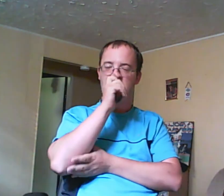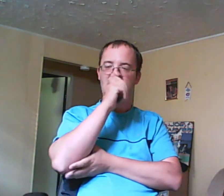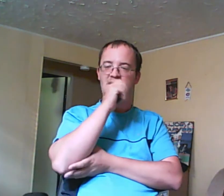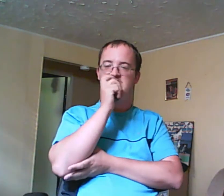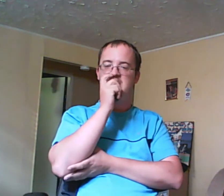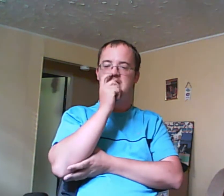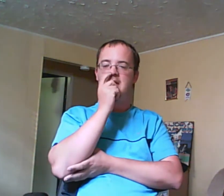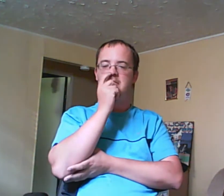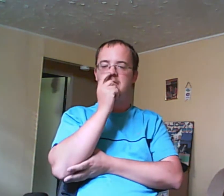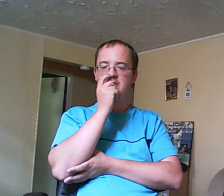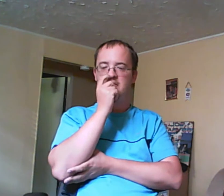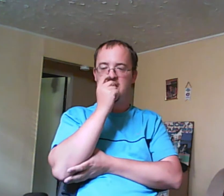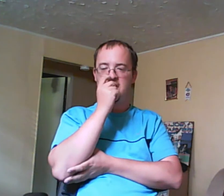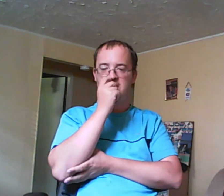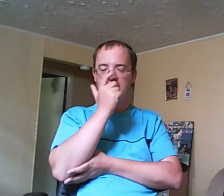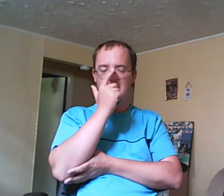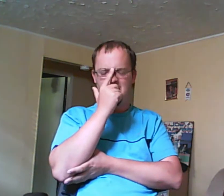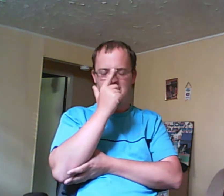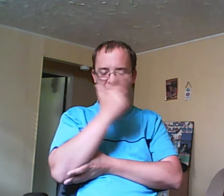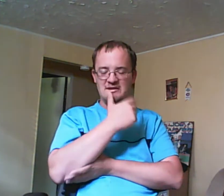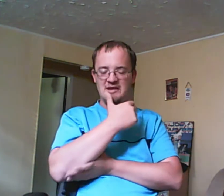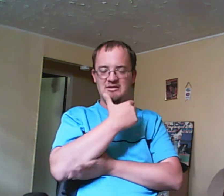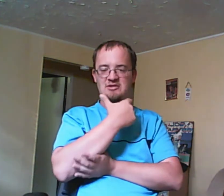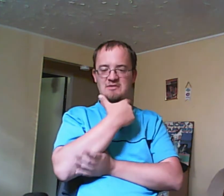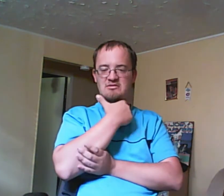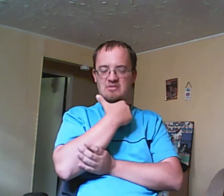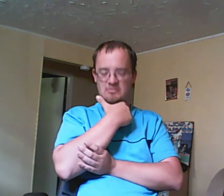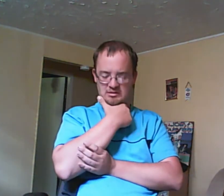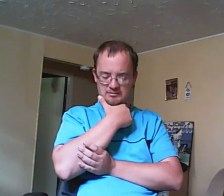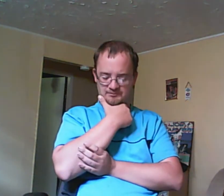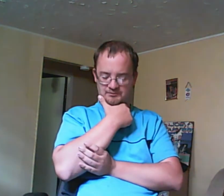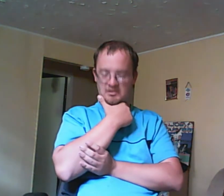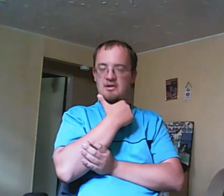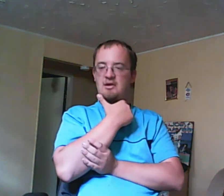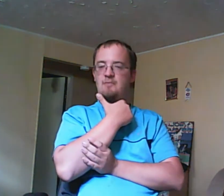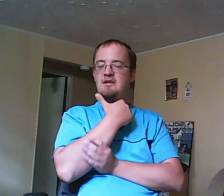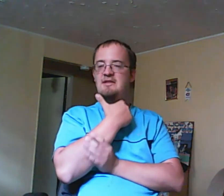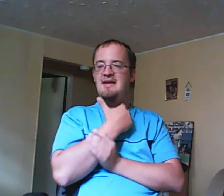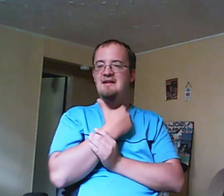And if she beats him up, Sake is okay, manages to get to the graduation ceremony. But in the end,